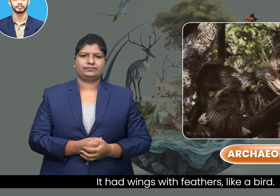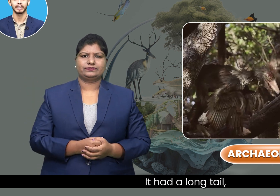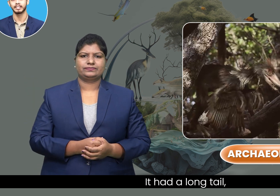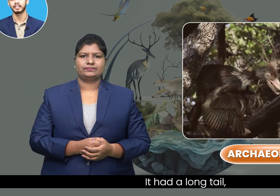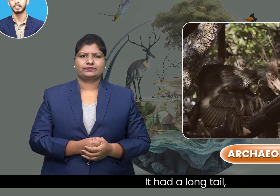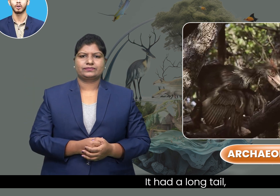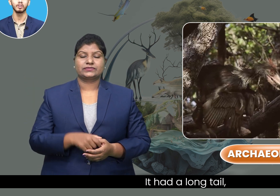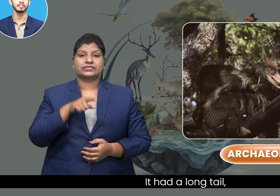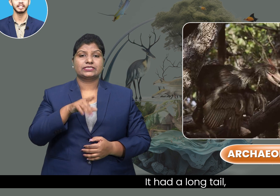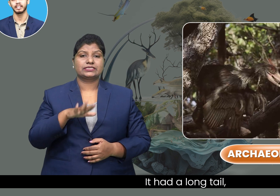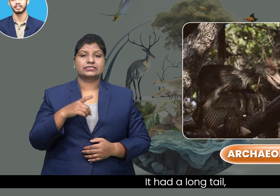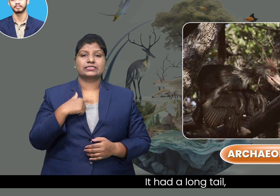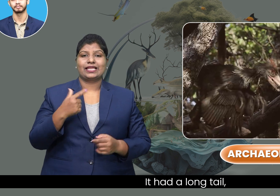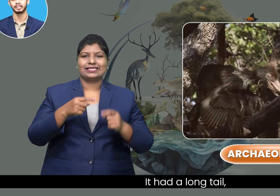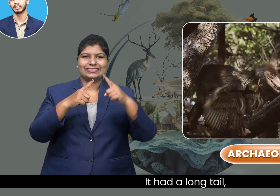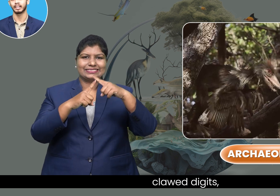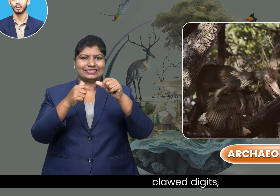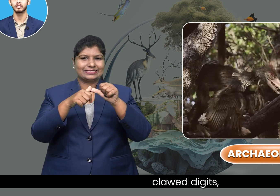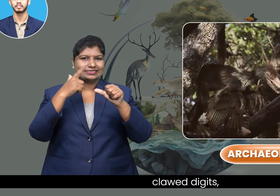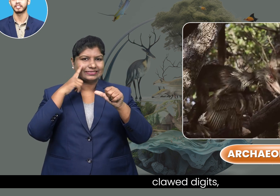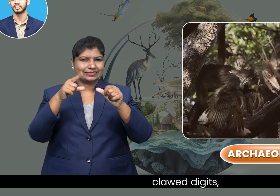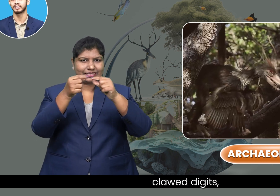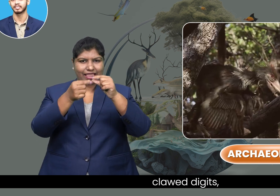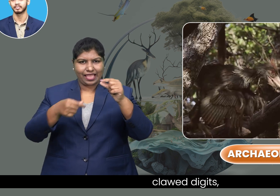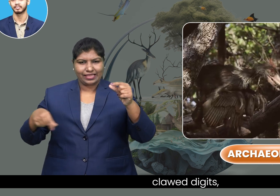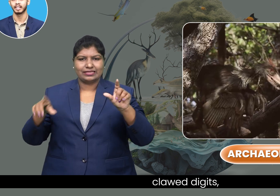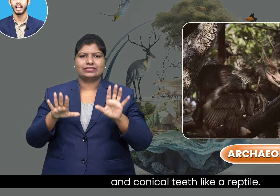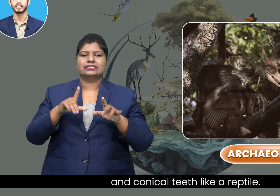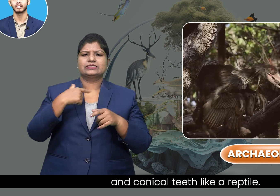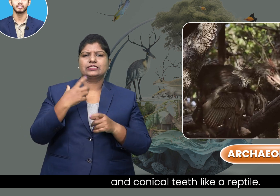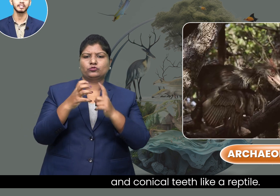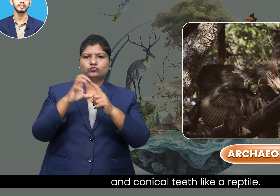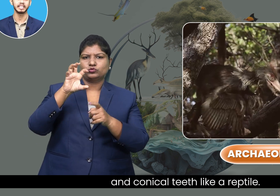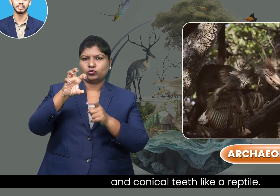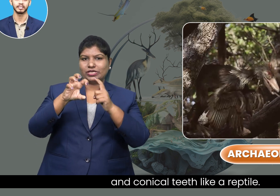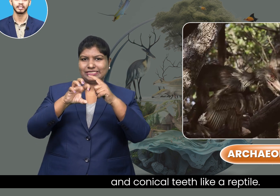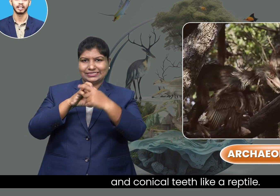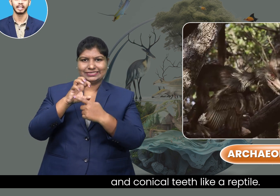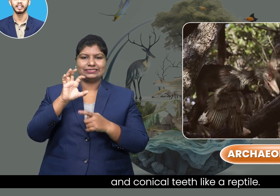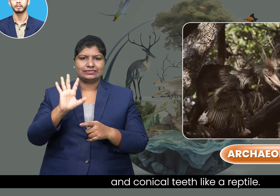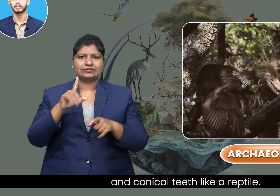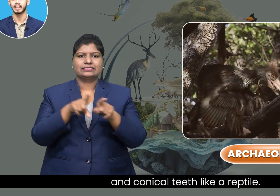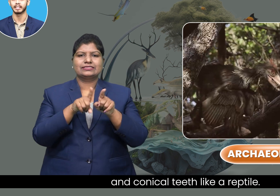It had a long tail, clawed digits and conical teeth like a reptile.